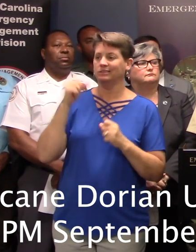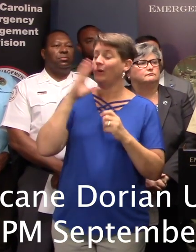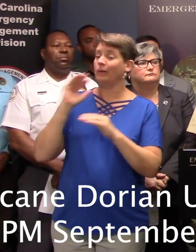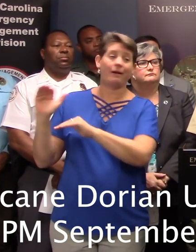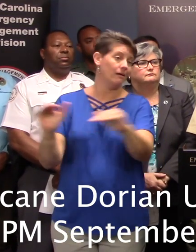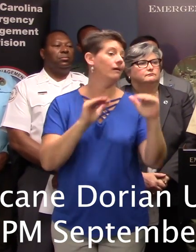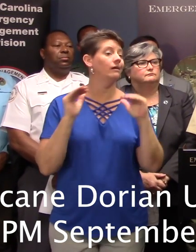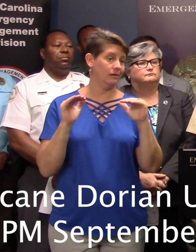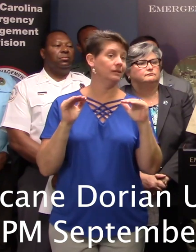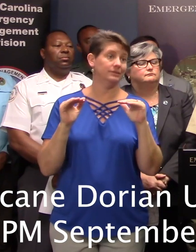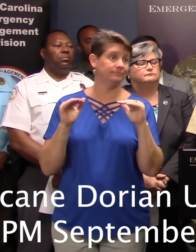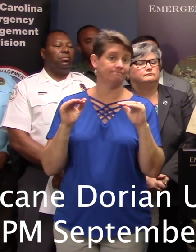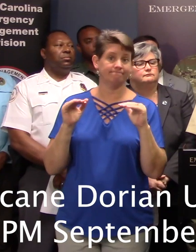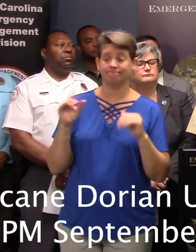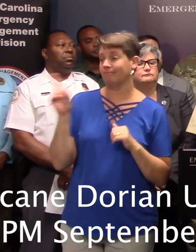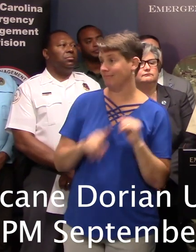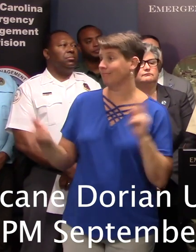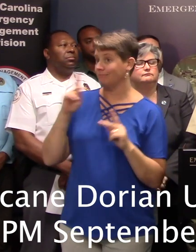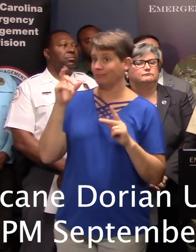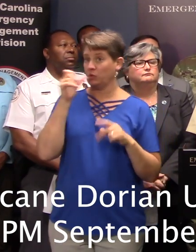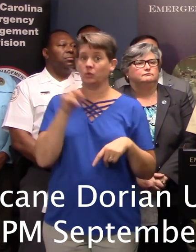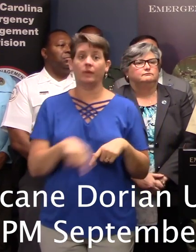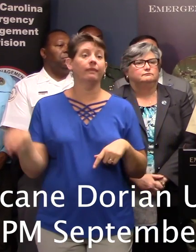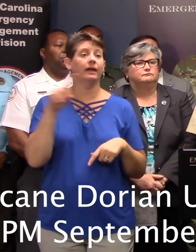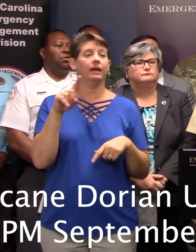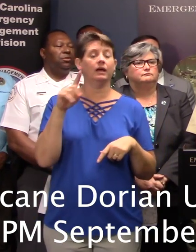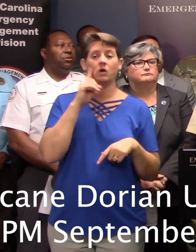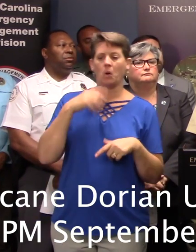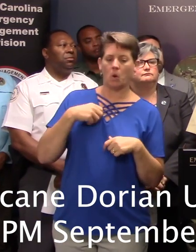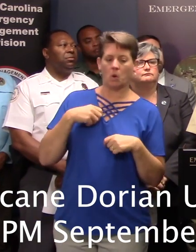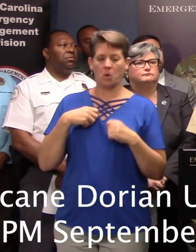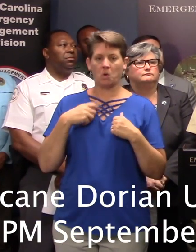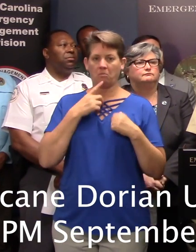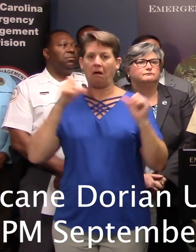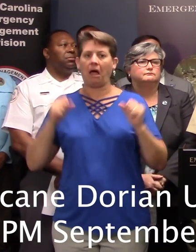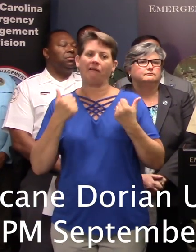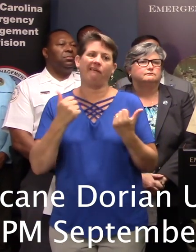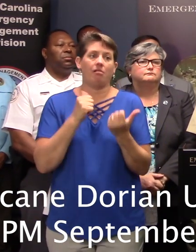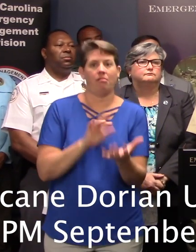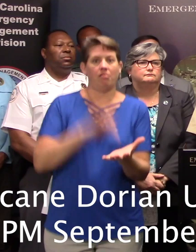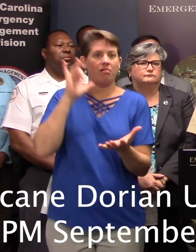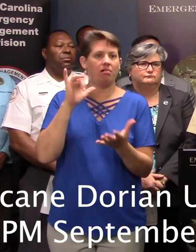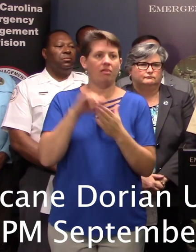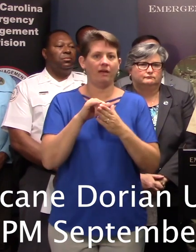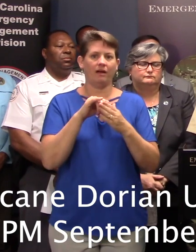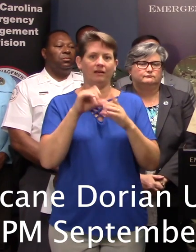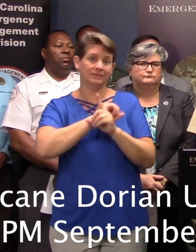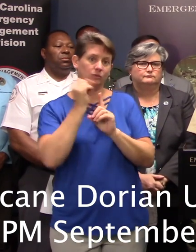remind everyone that those individuals out there who may feel like they want to try and take advantage of this situation,